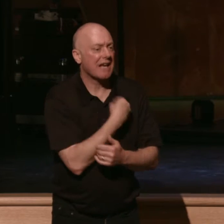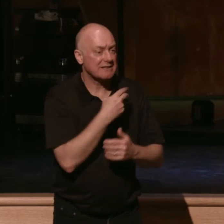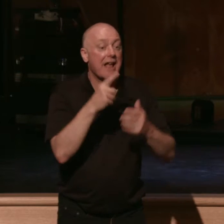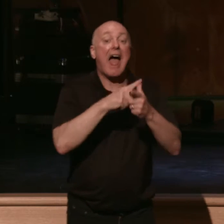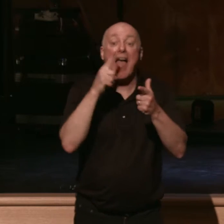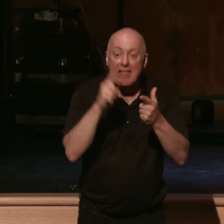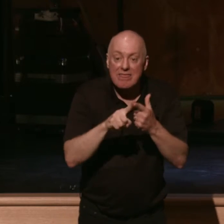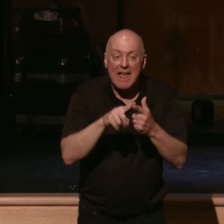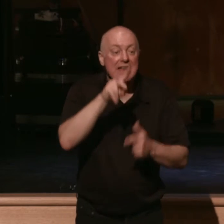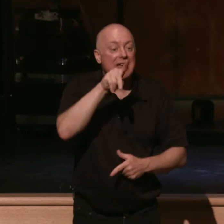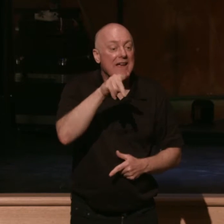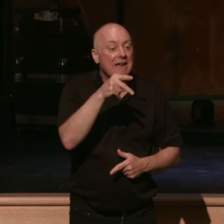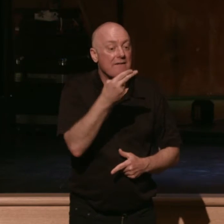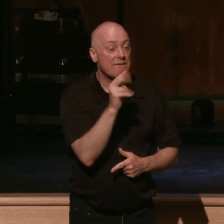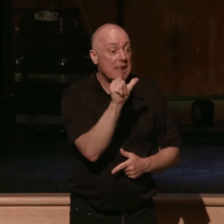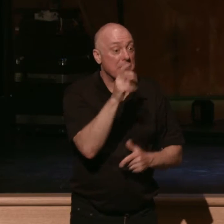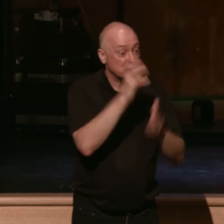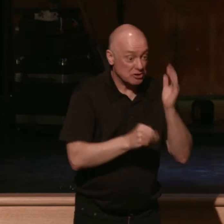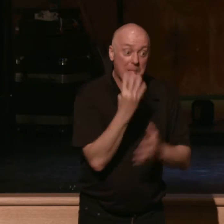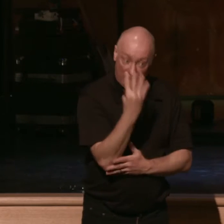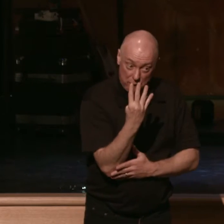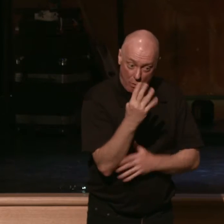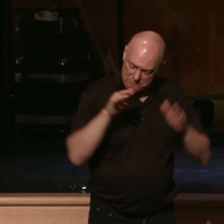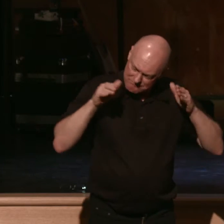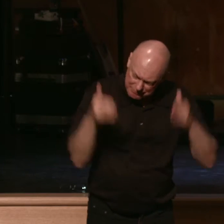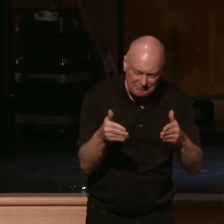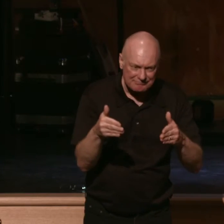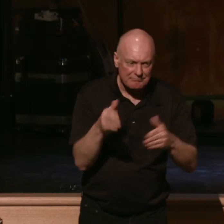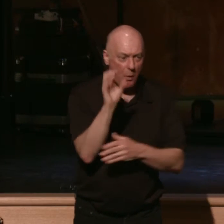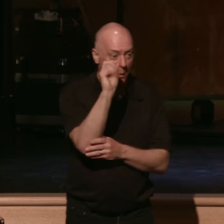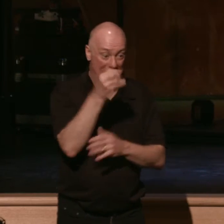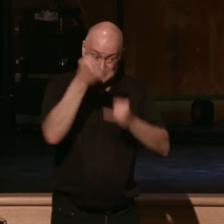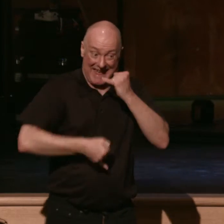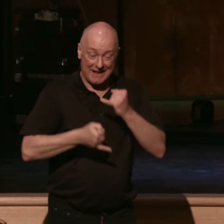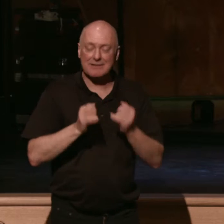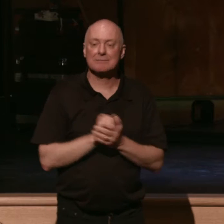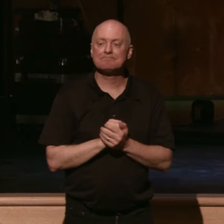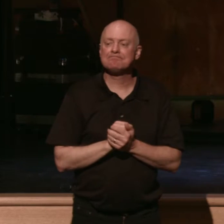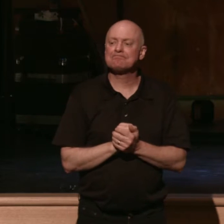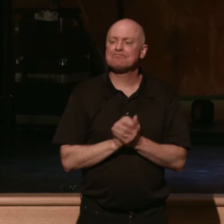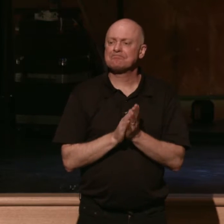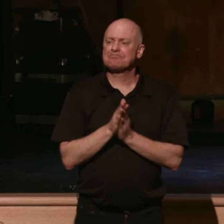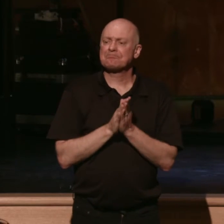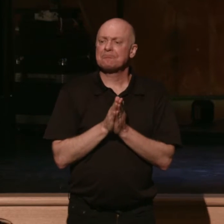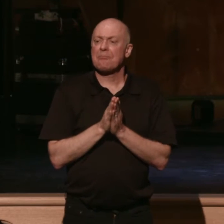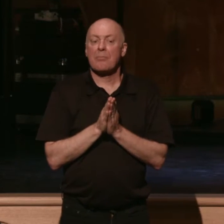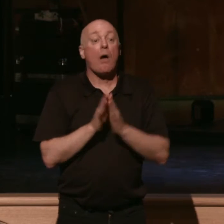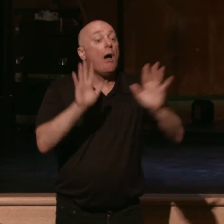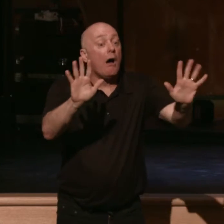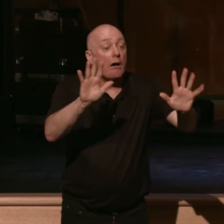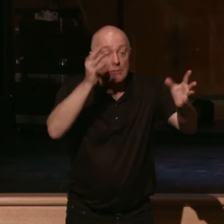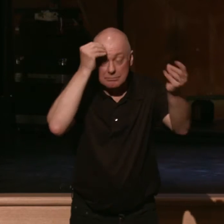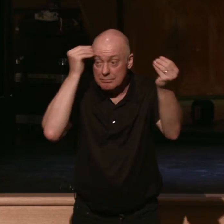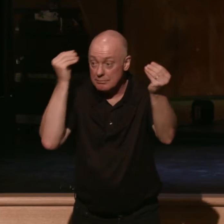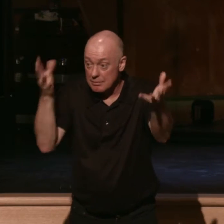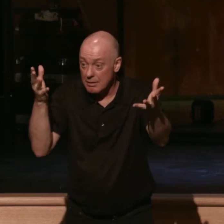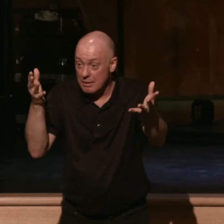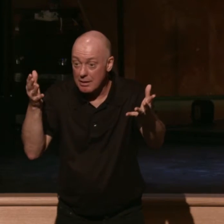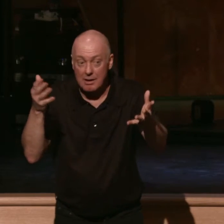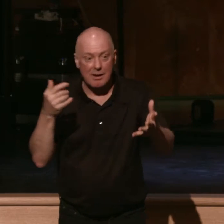Philippians chapter four and see the medicine. See where God can take us out of this. And by the way, while we're doing this, we're going to be building out a diagram that